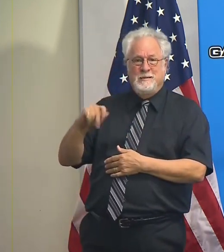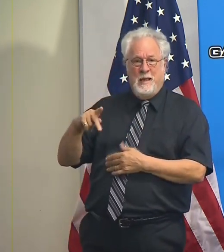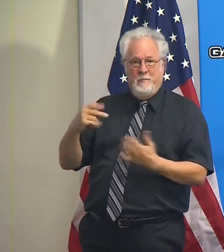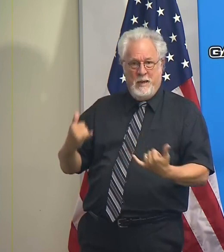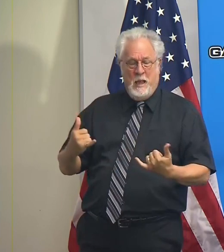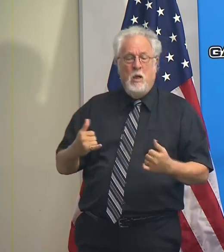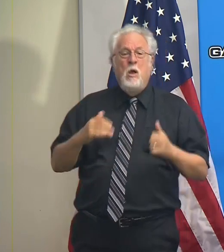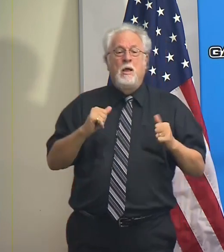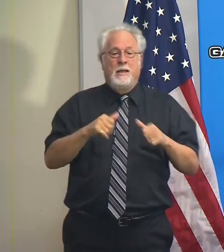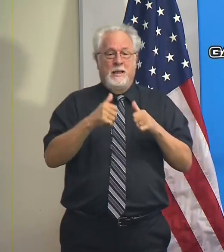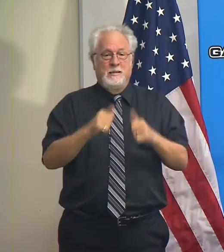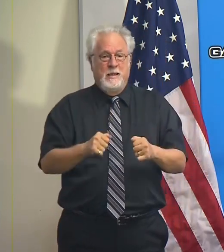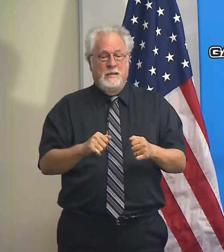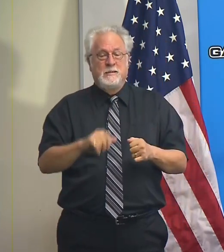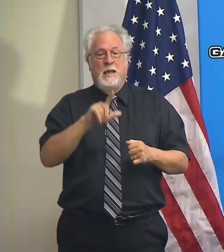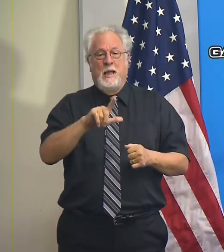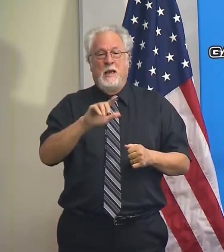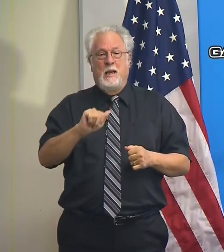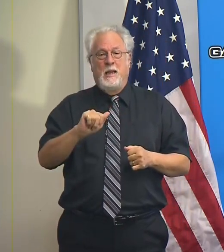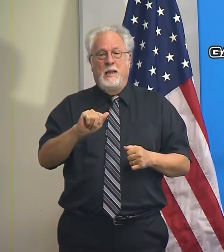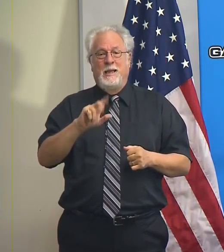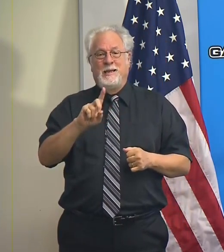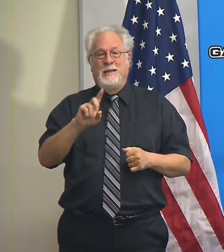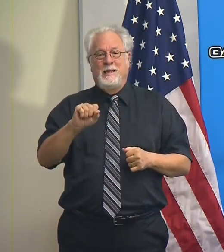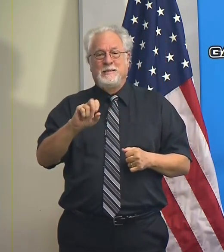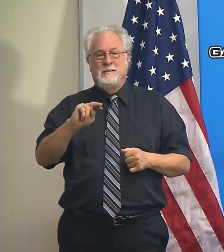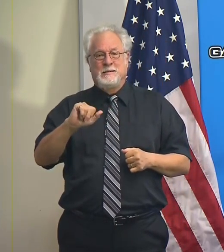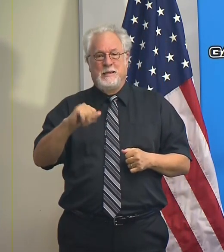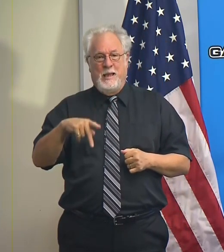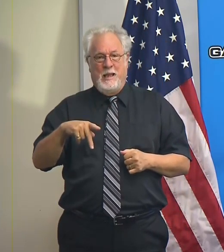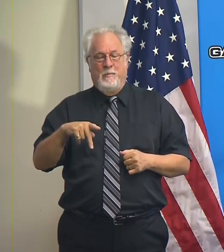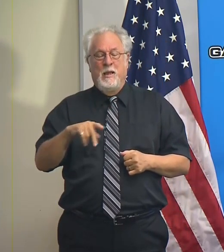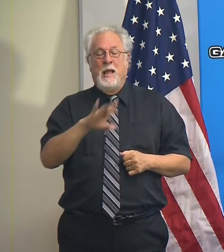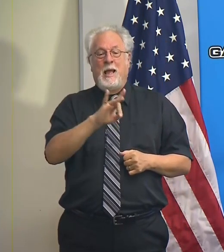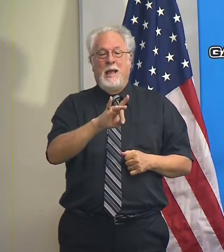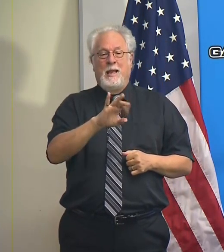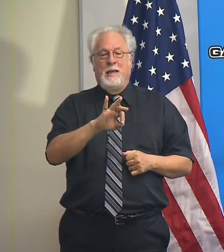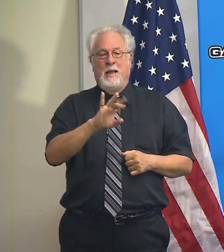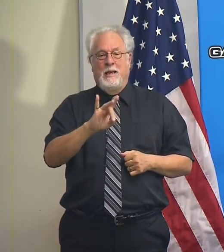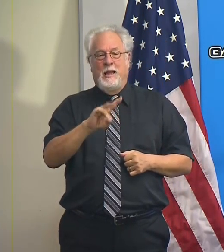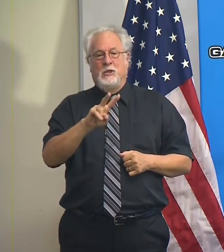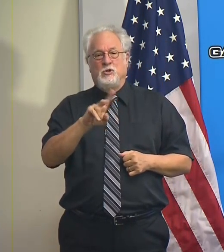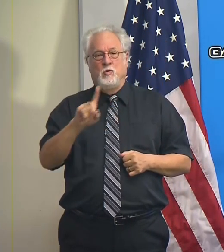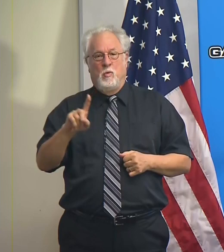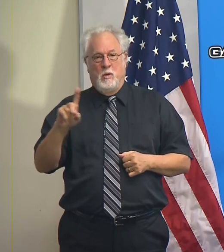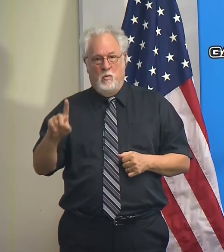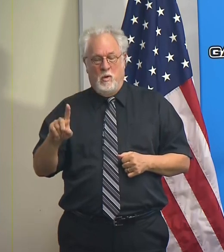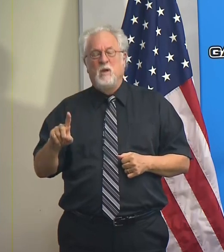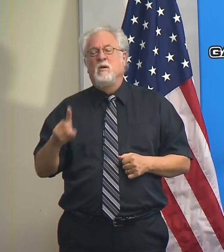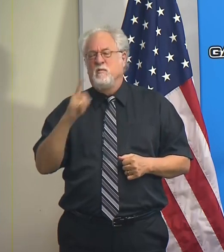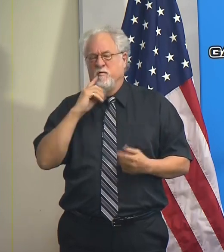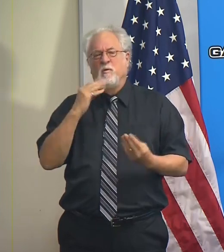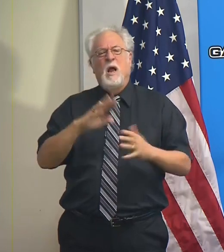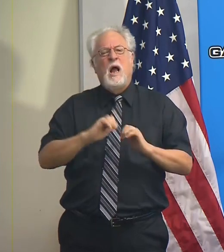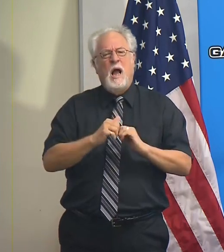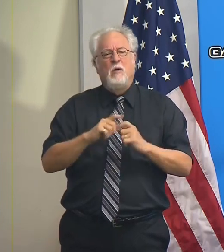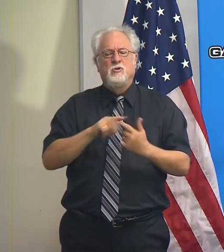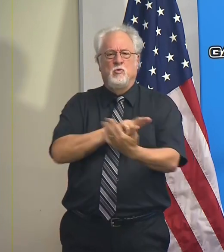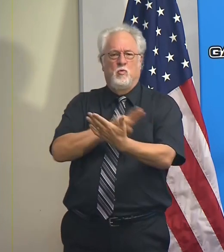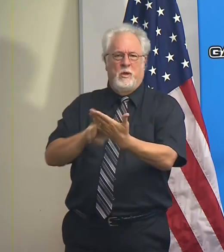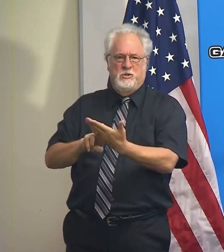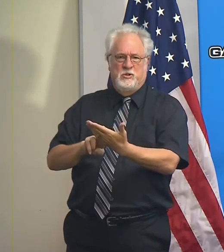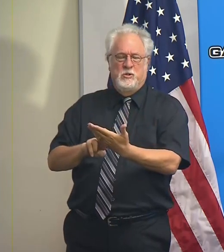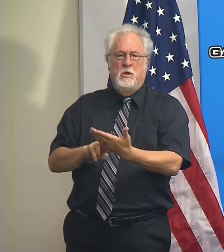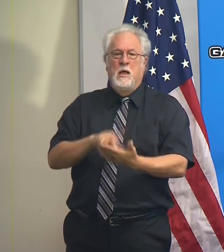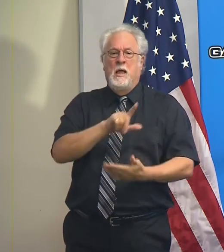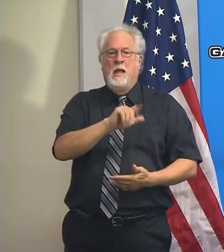You can text LA DSNAP to 898211 for information on how to register.